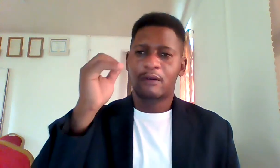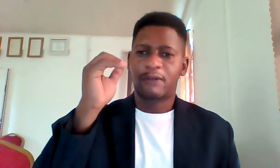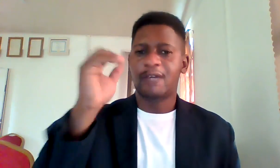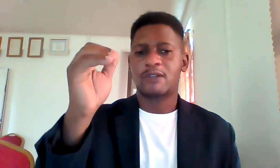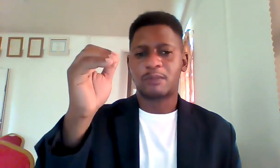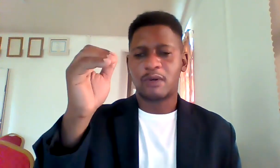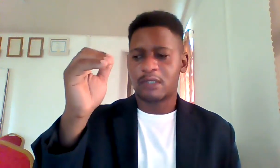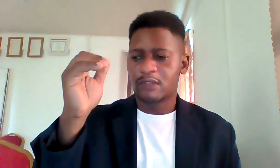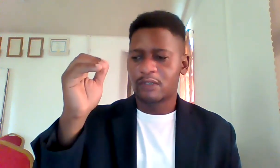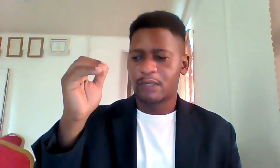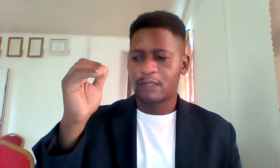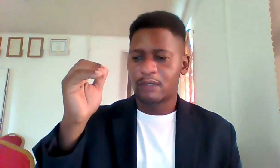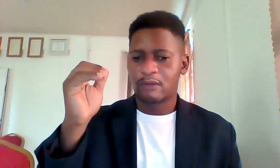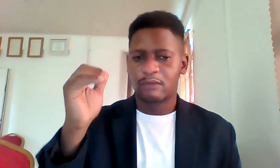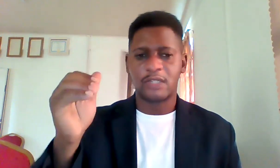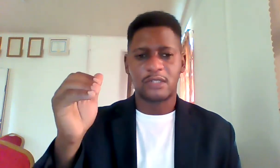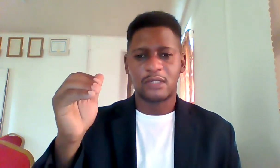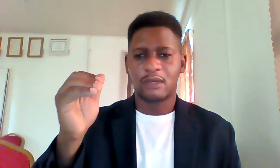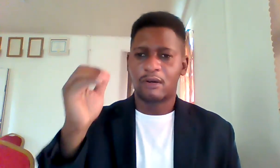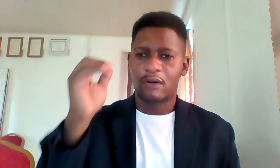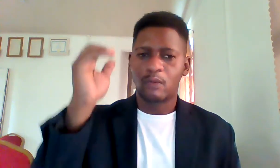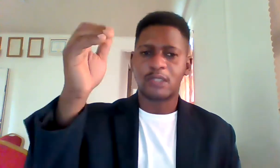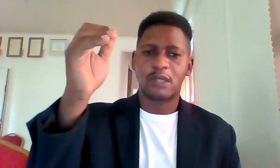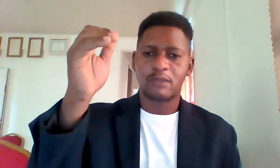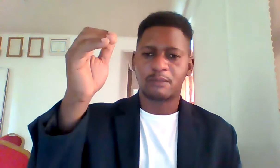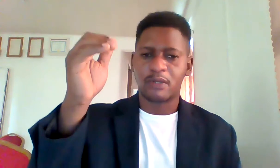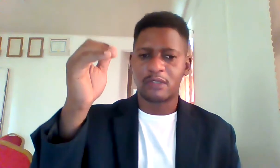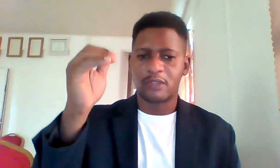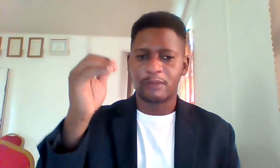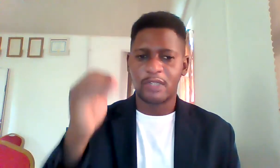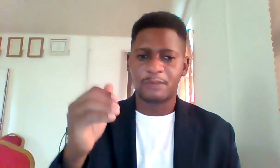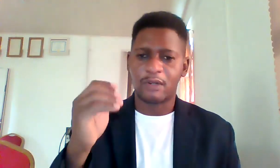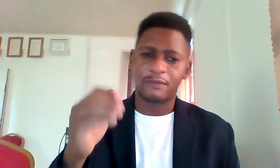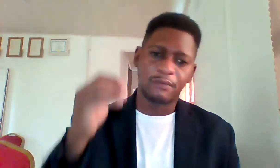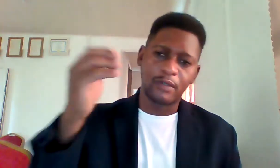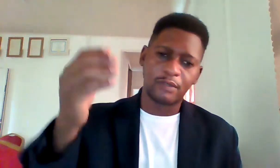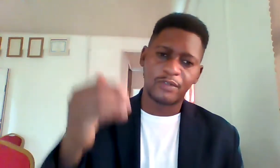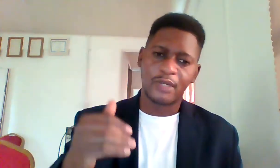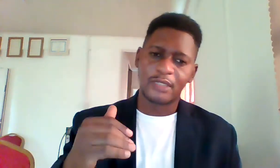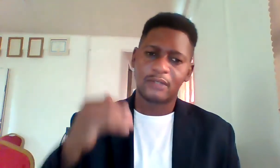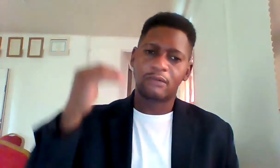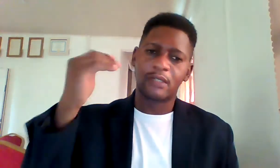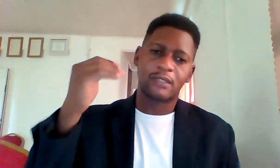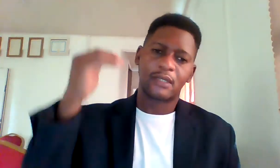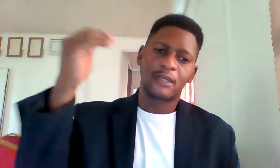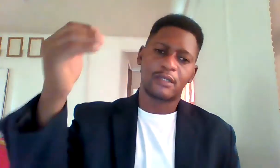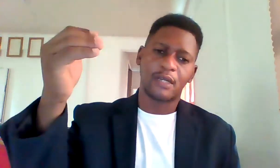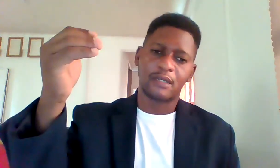500 persons to be reached or 1000 persons to be reached because of course if you try to increase your target